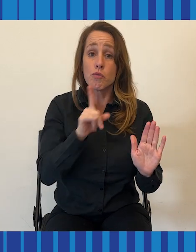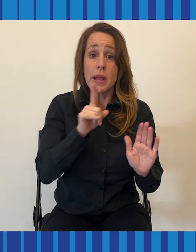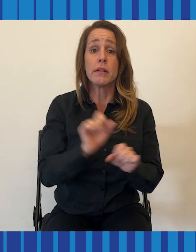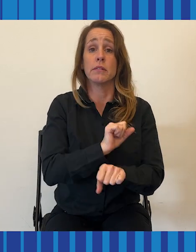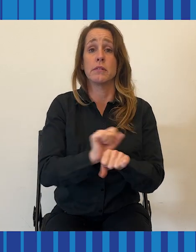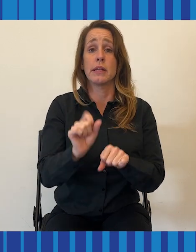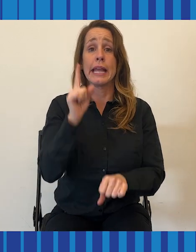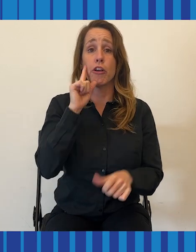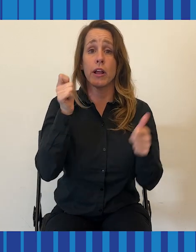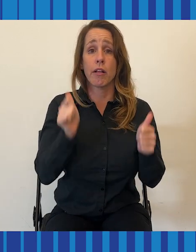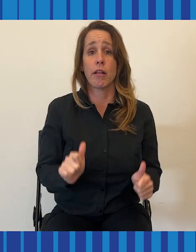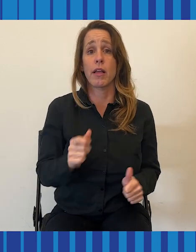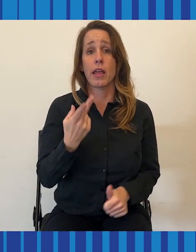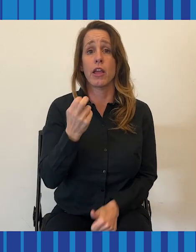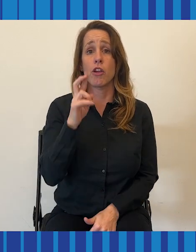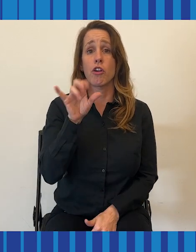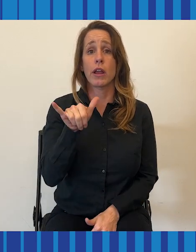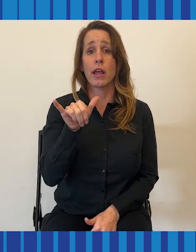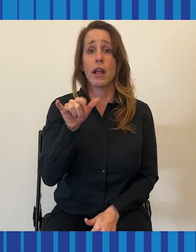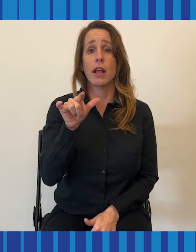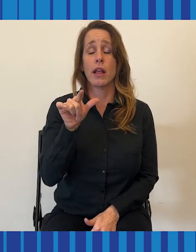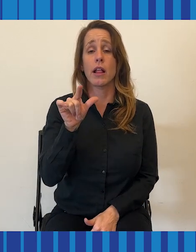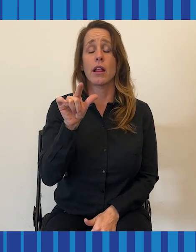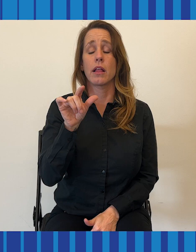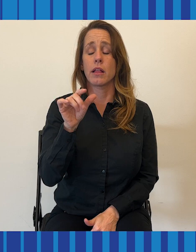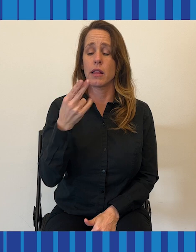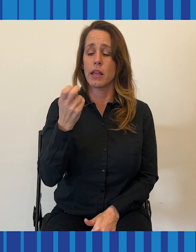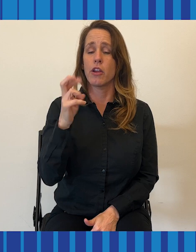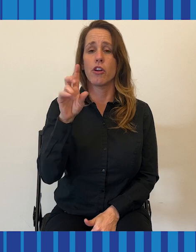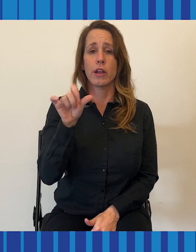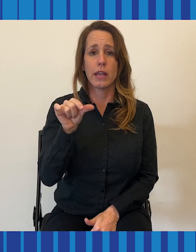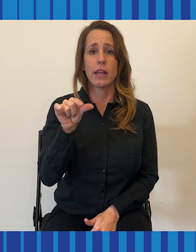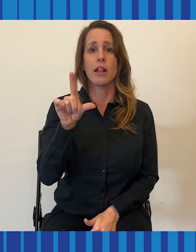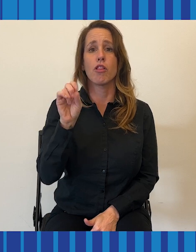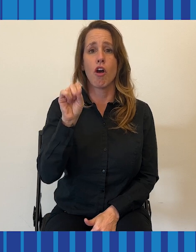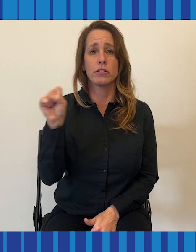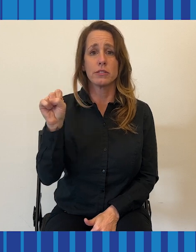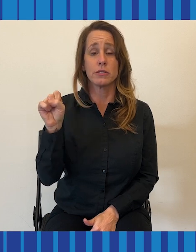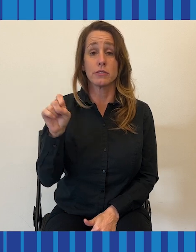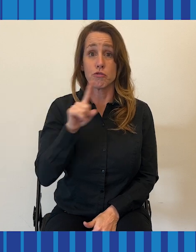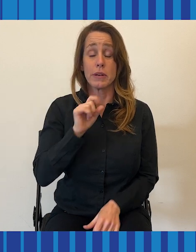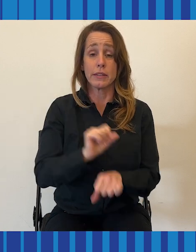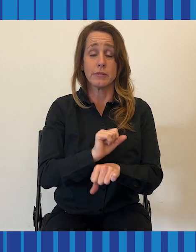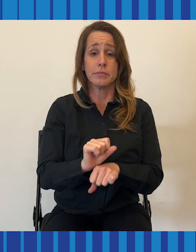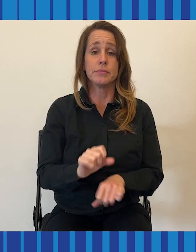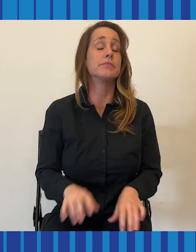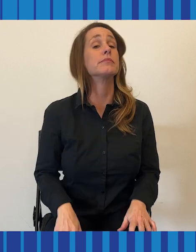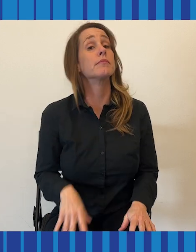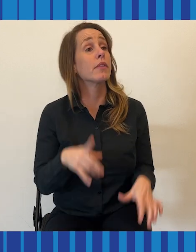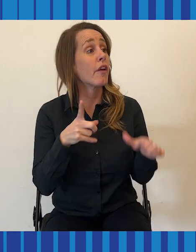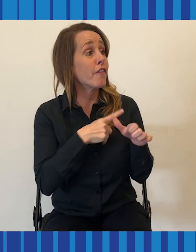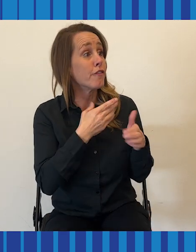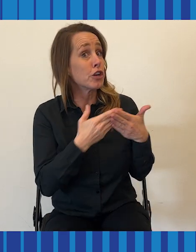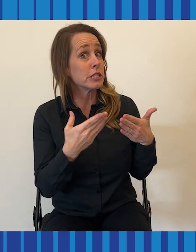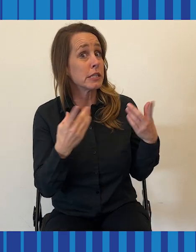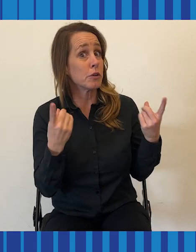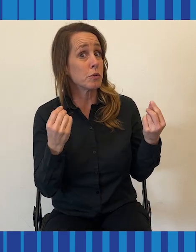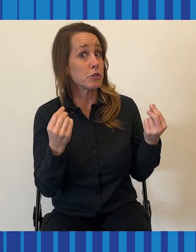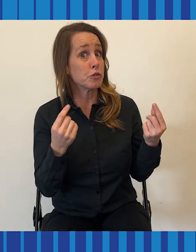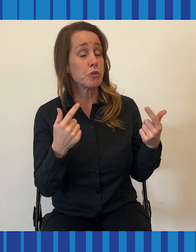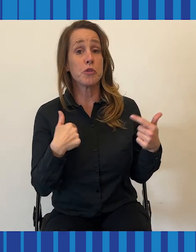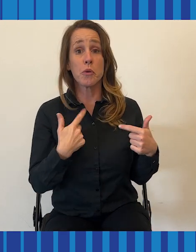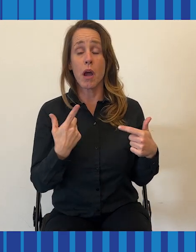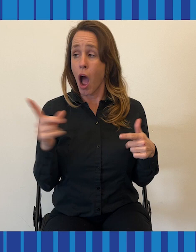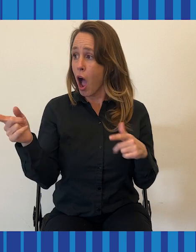was a name for what was happening and it was hearing loss and it was real and one of the first things I did was call an ex-boyfriend and say, ha,